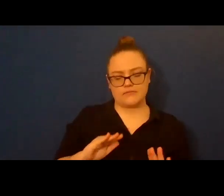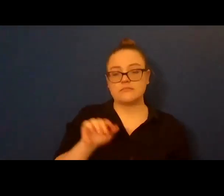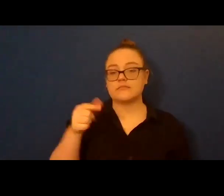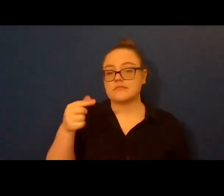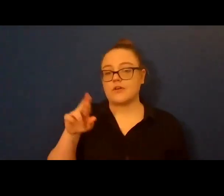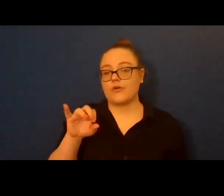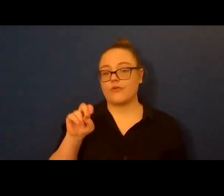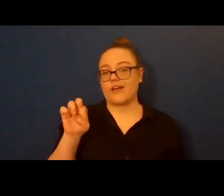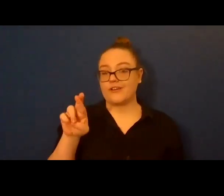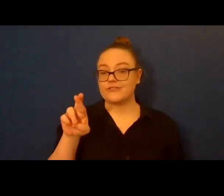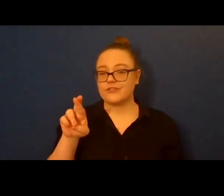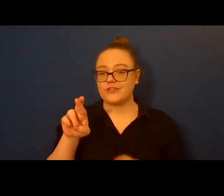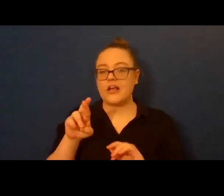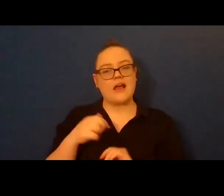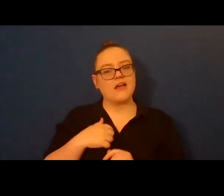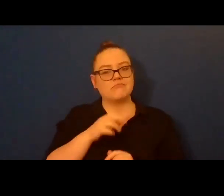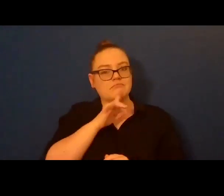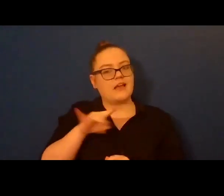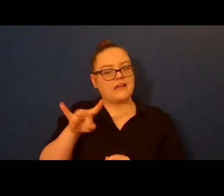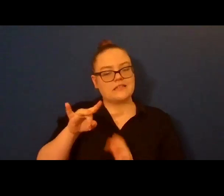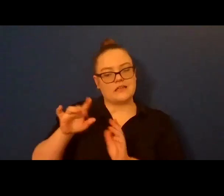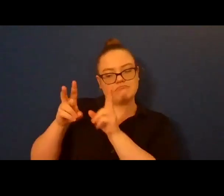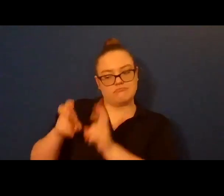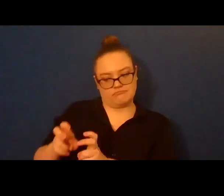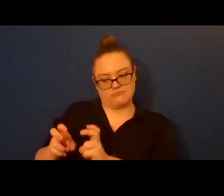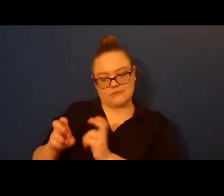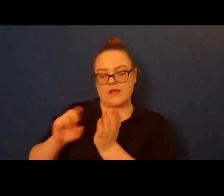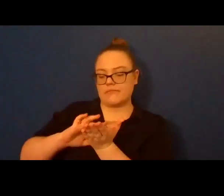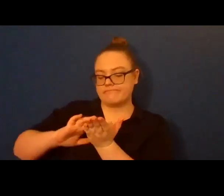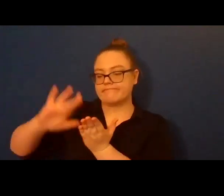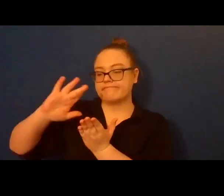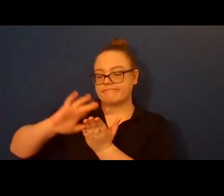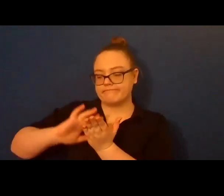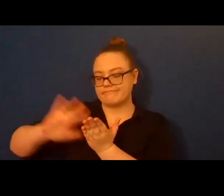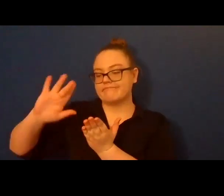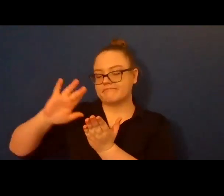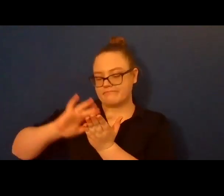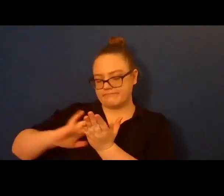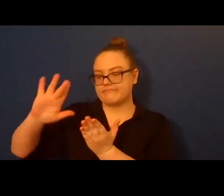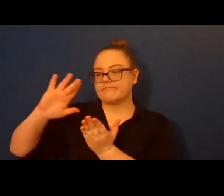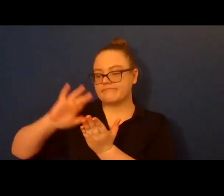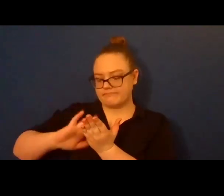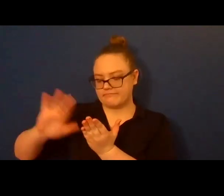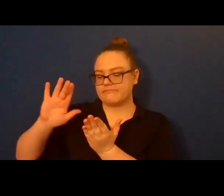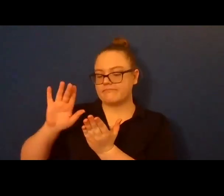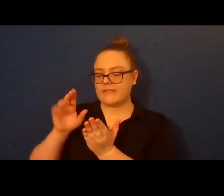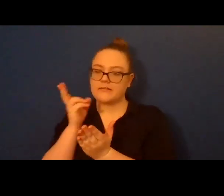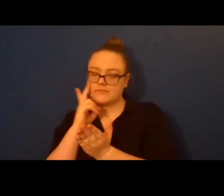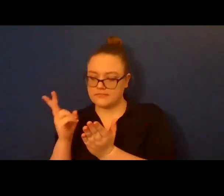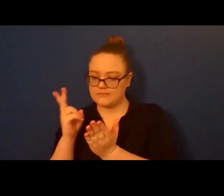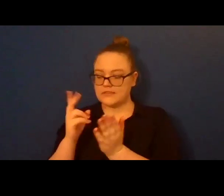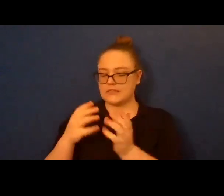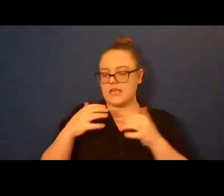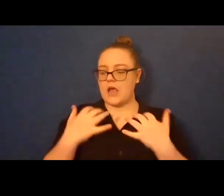phone as soon as I turned 18. How I've scrolled down that wall of guys, those photos of abs and round bellies, and the few faces